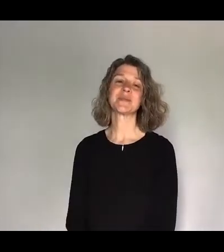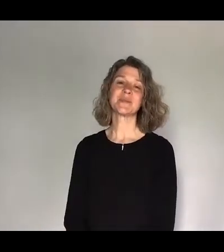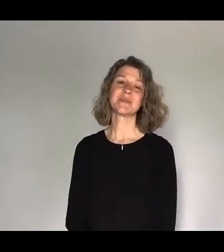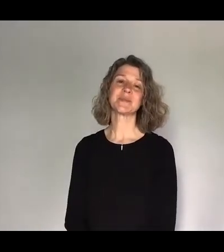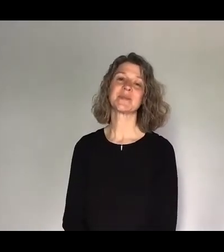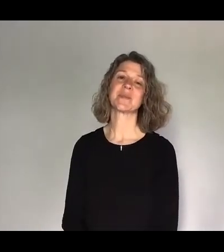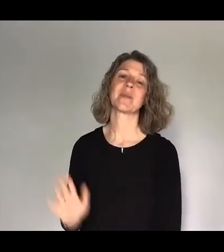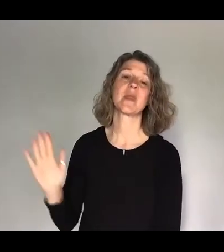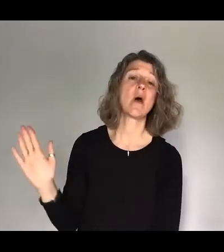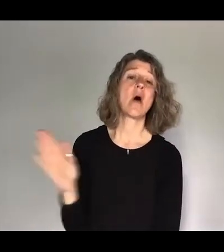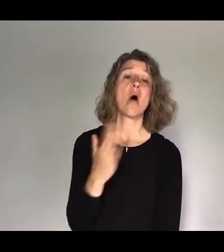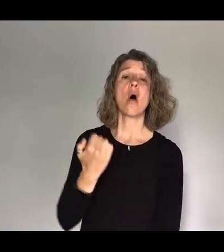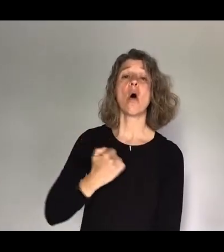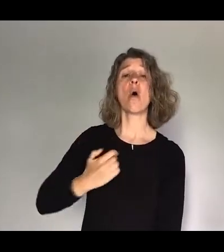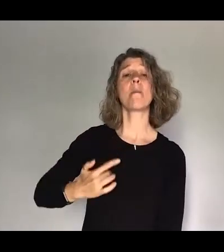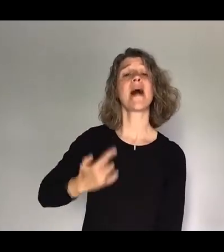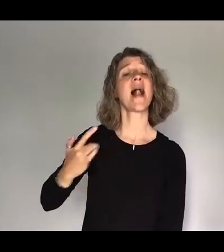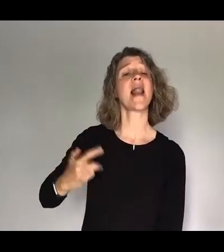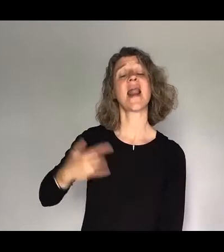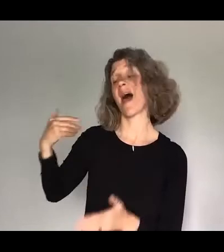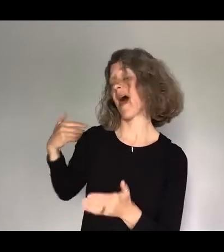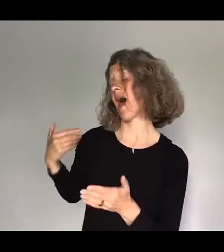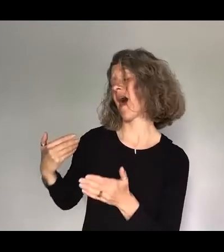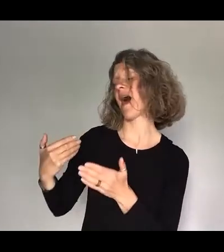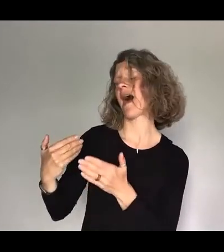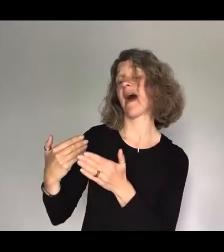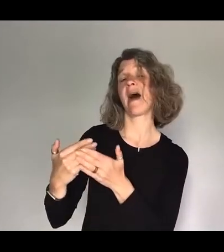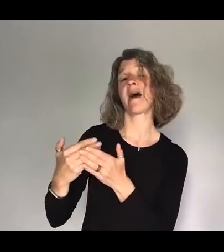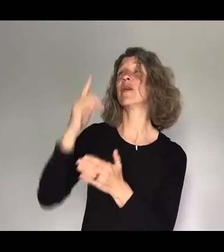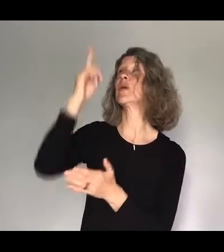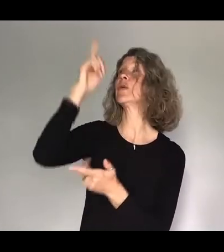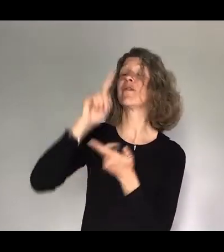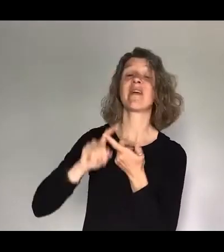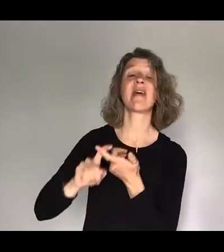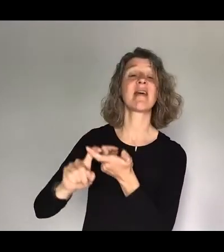oh my life you have been faithful